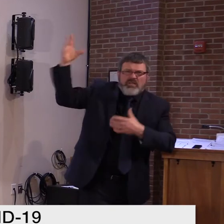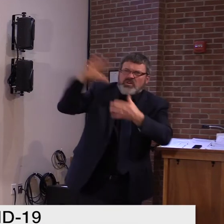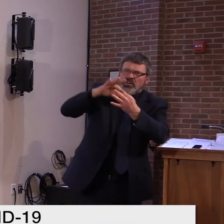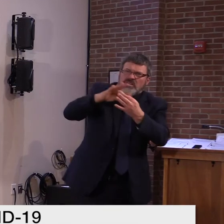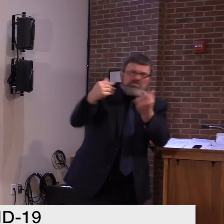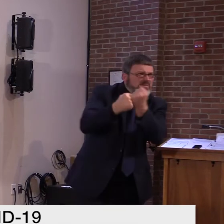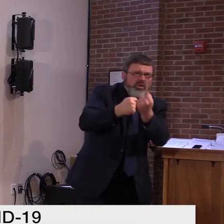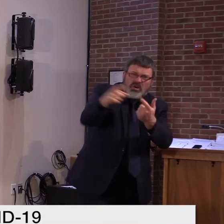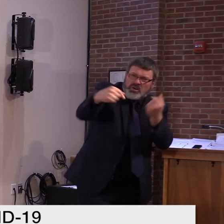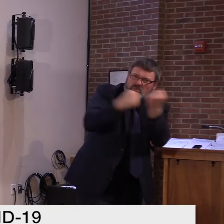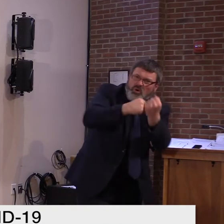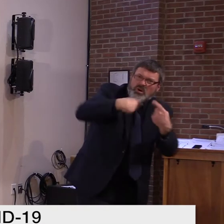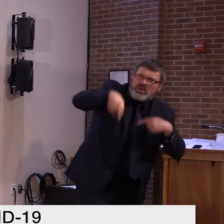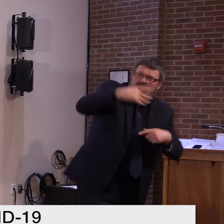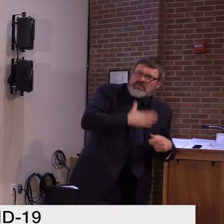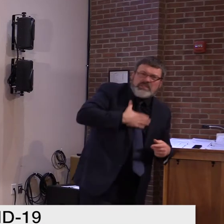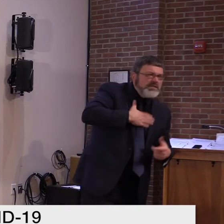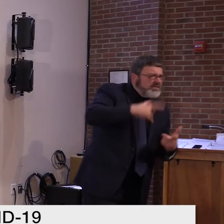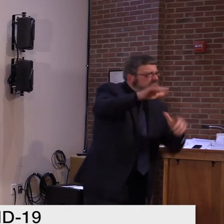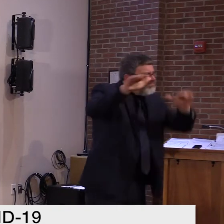a month from now.